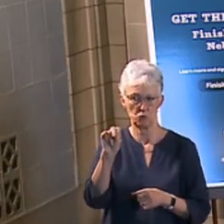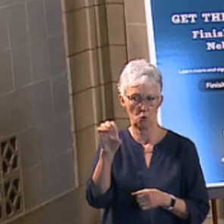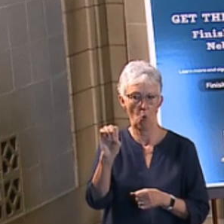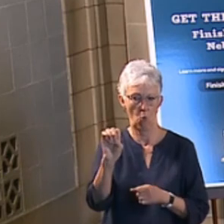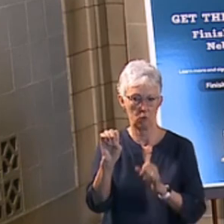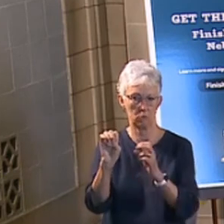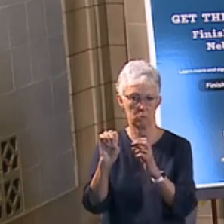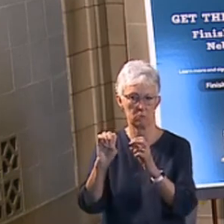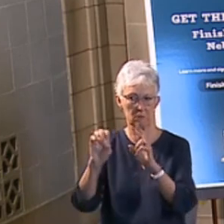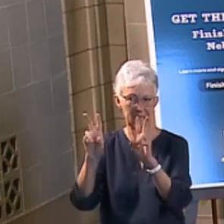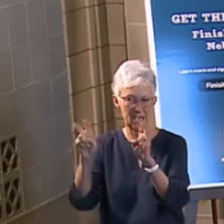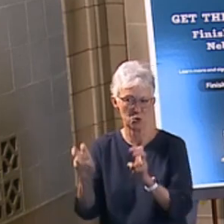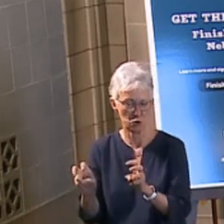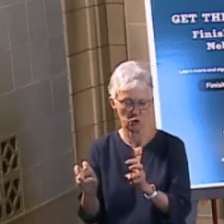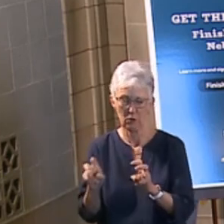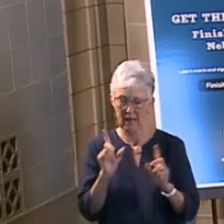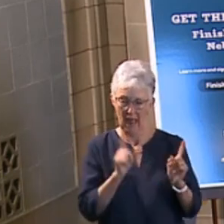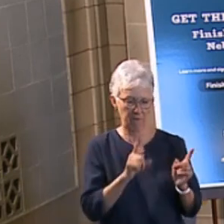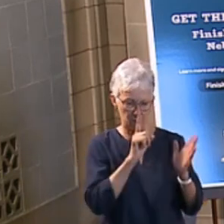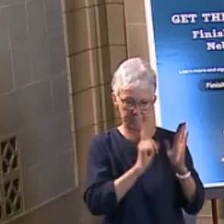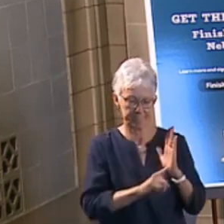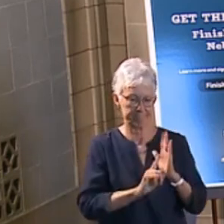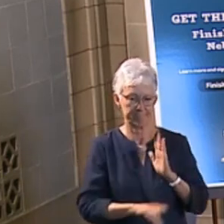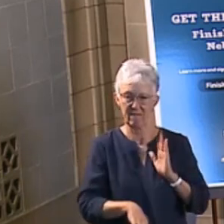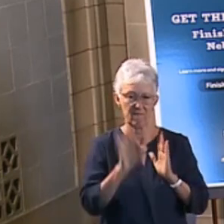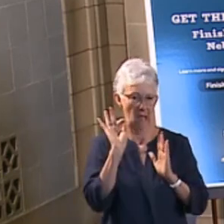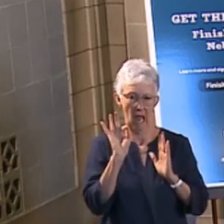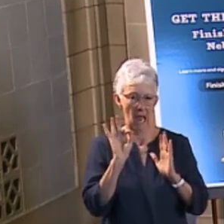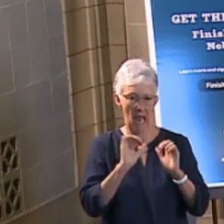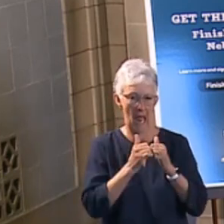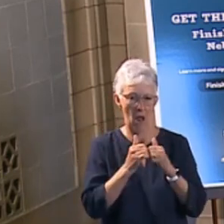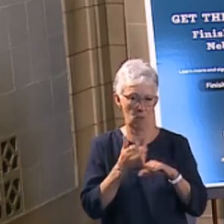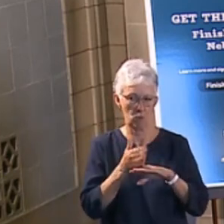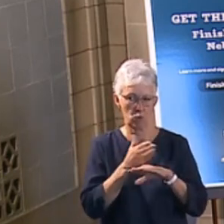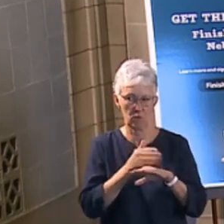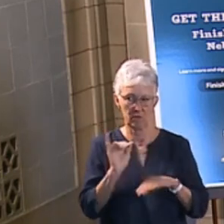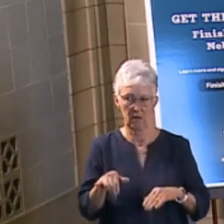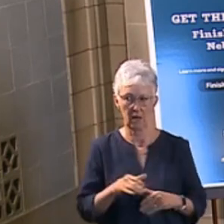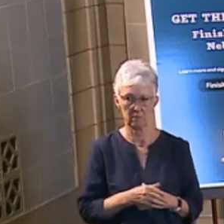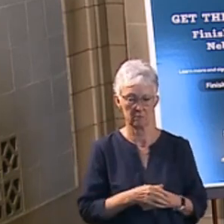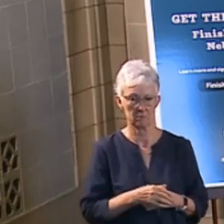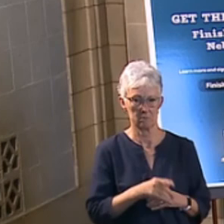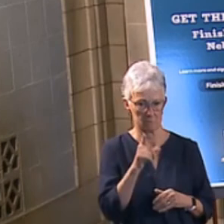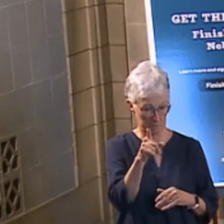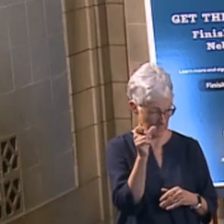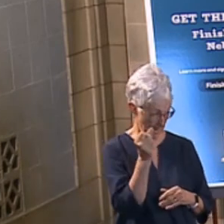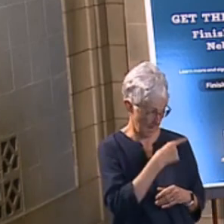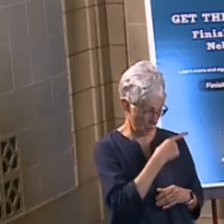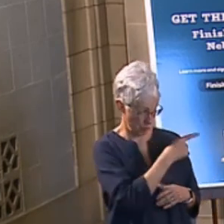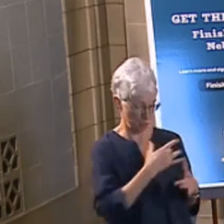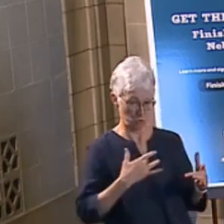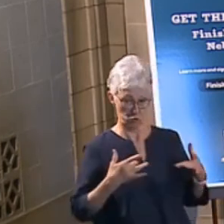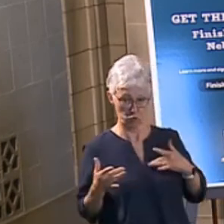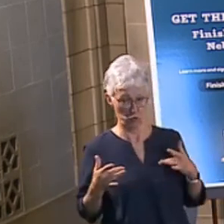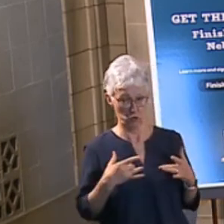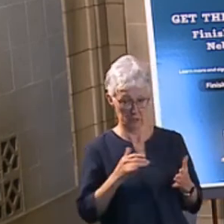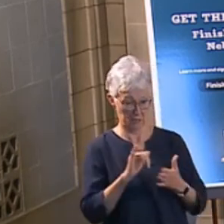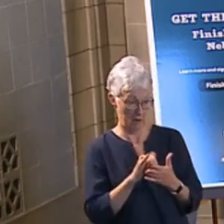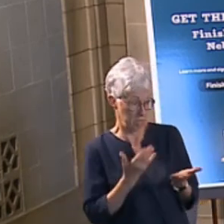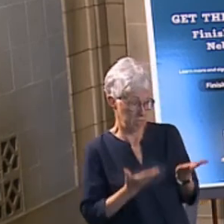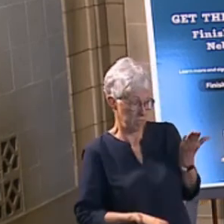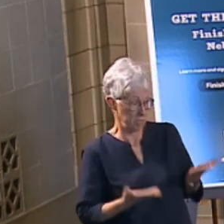out what the current process is and see if there's any opportunities for improvement. How much of a concern do you have that you could have,